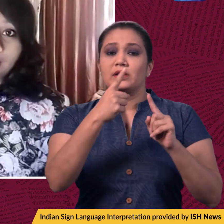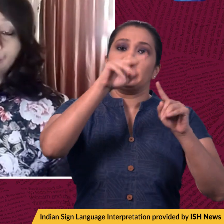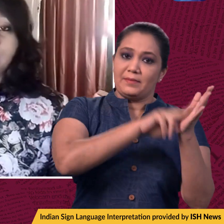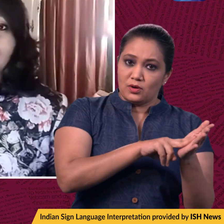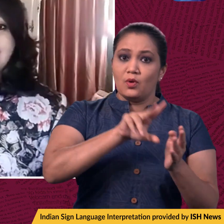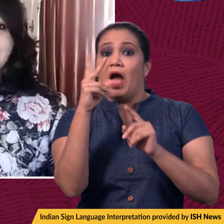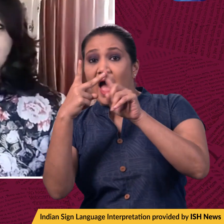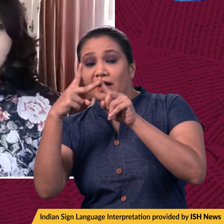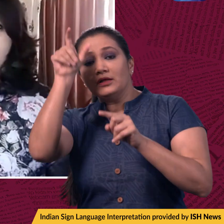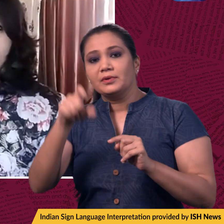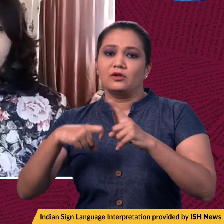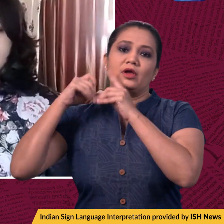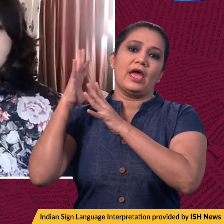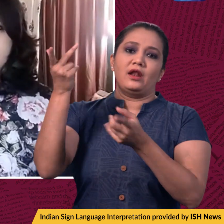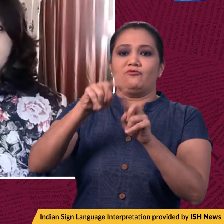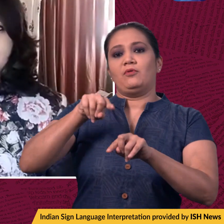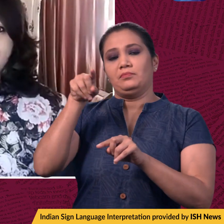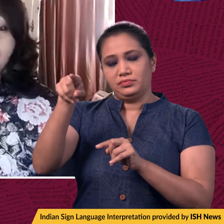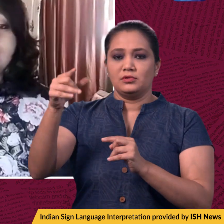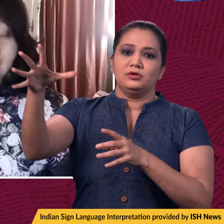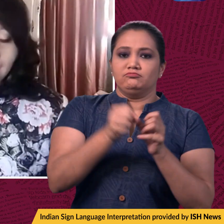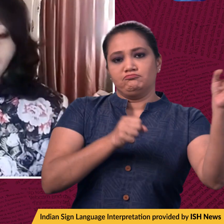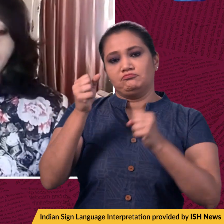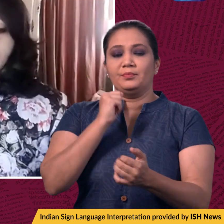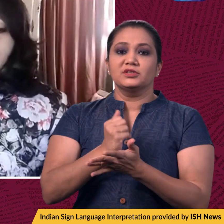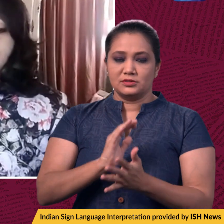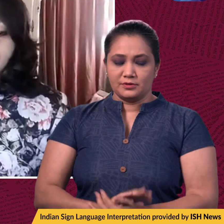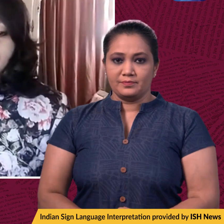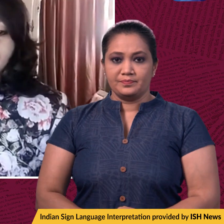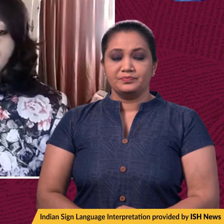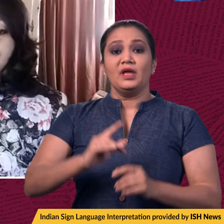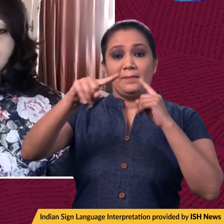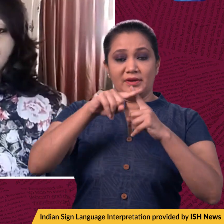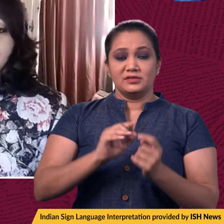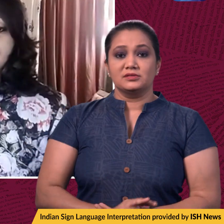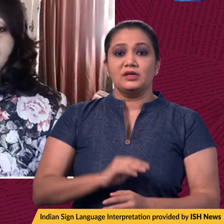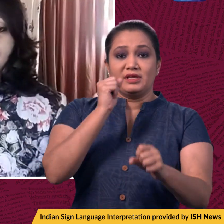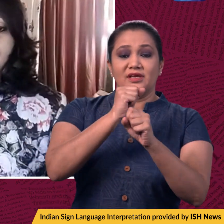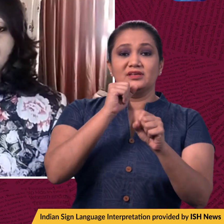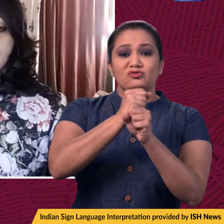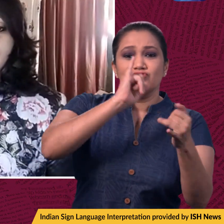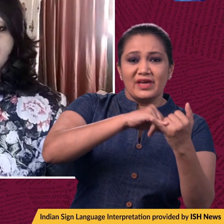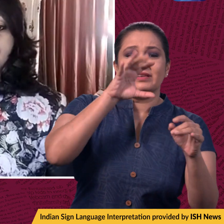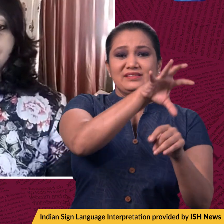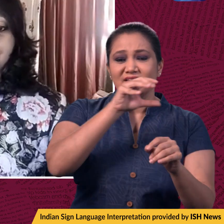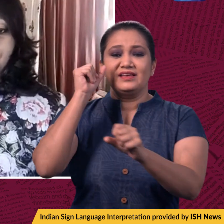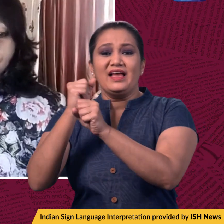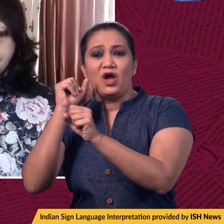Nadu and one technical member, the court said, must be from Kerala. Further, the chief secretaries of Tamil Nadu and Kerala shall be responsible